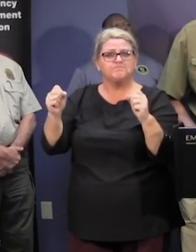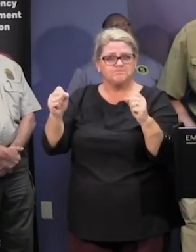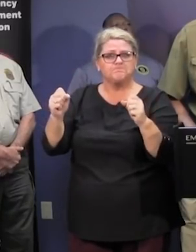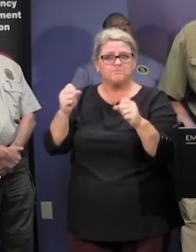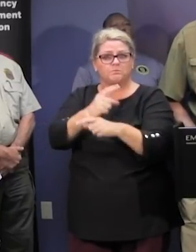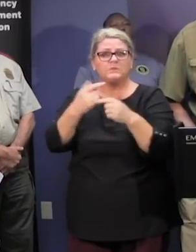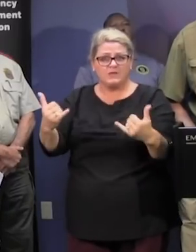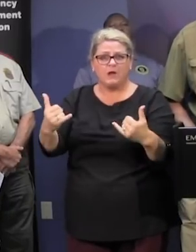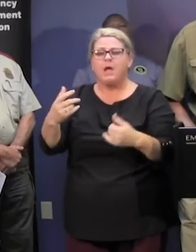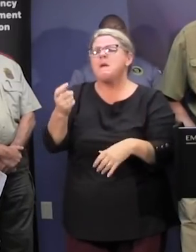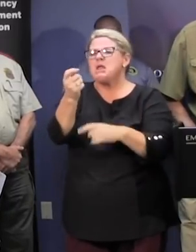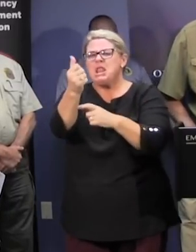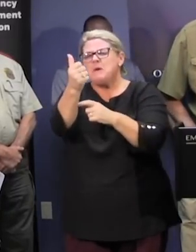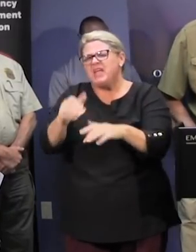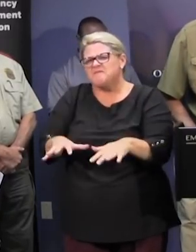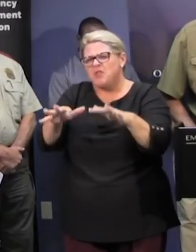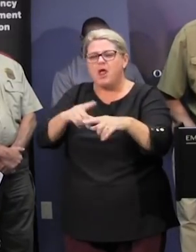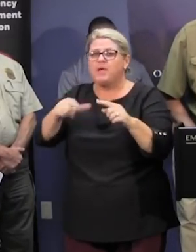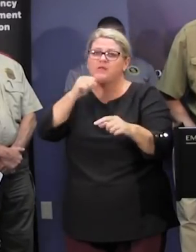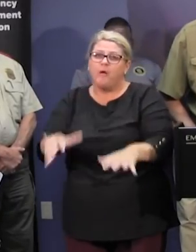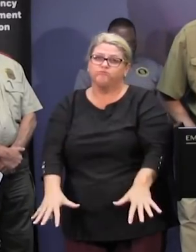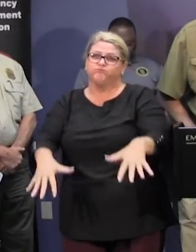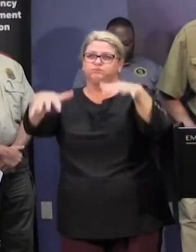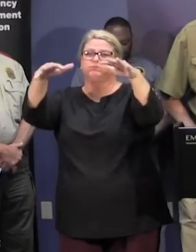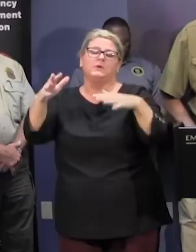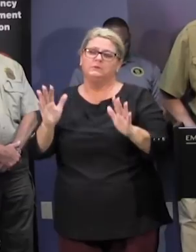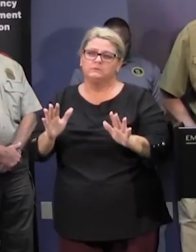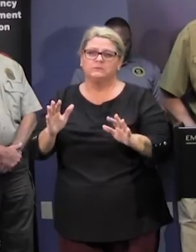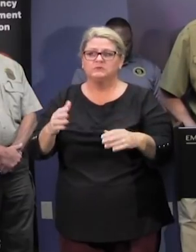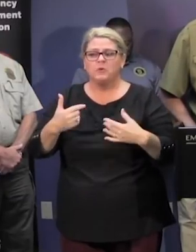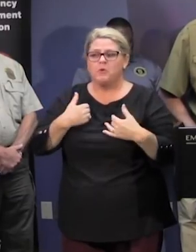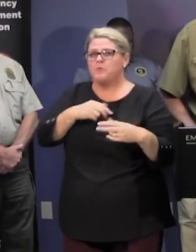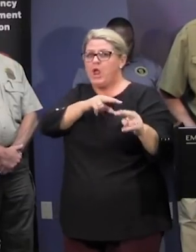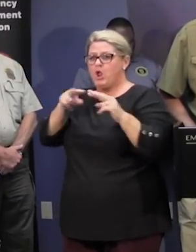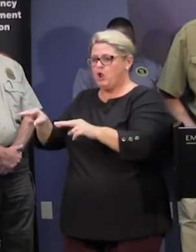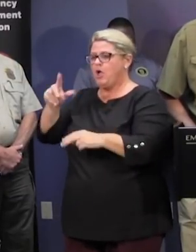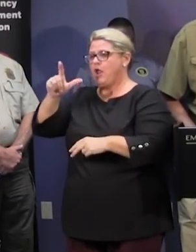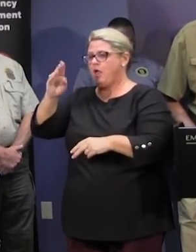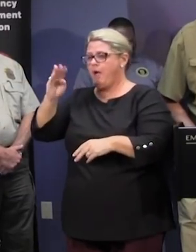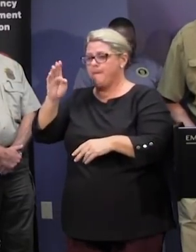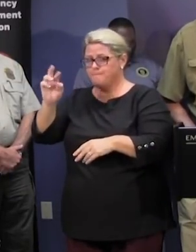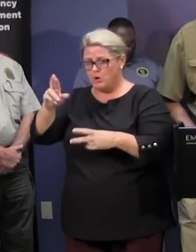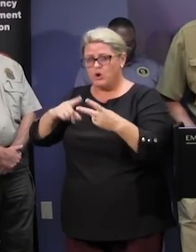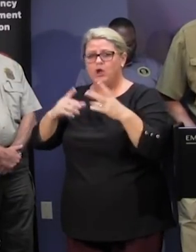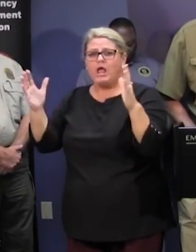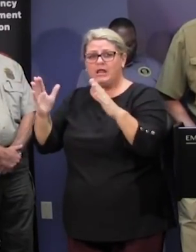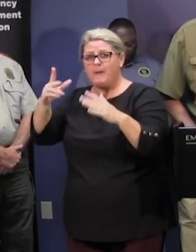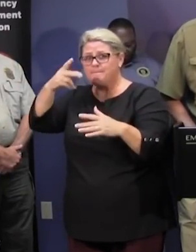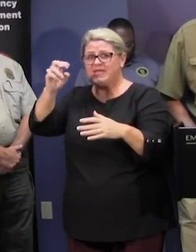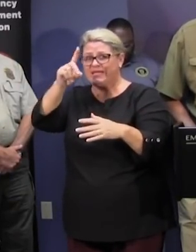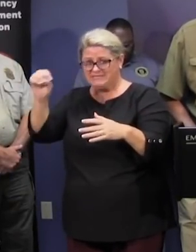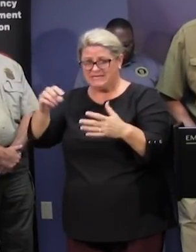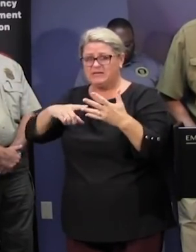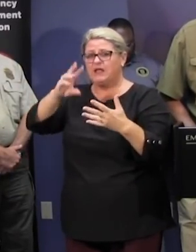have minor flooding but not moderate flooding so we're concentrating on the lumber the little pd and